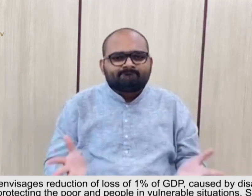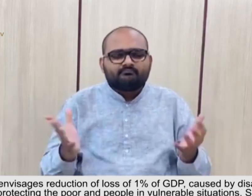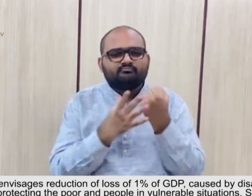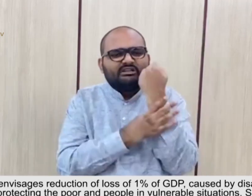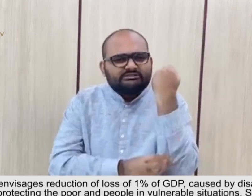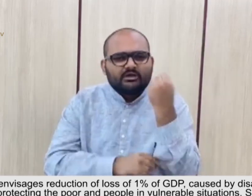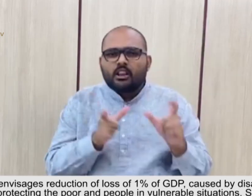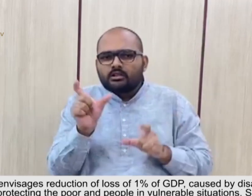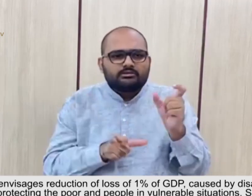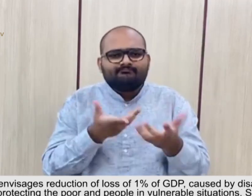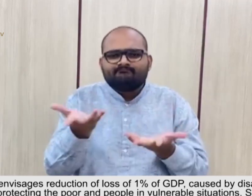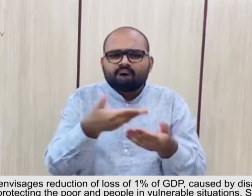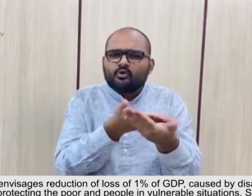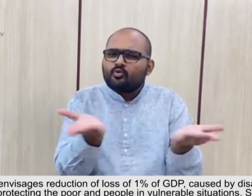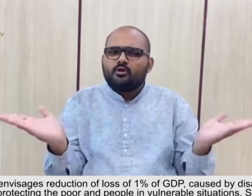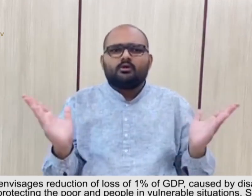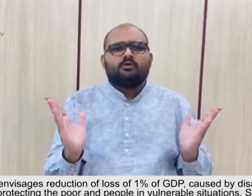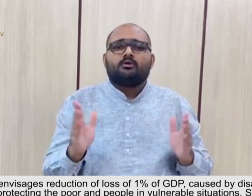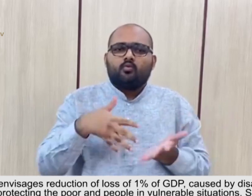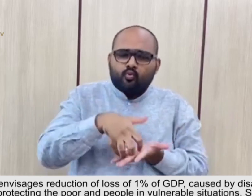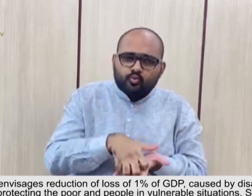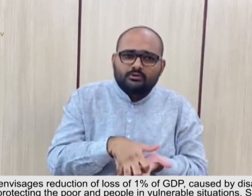situations As DG